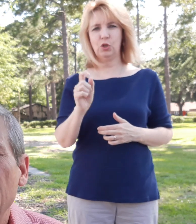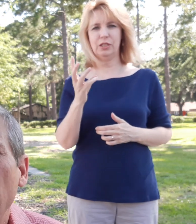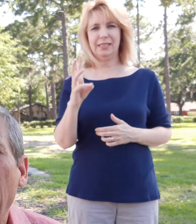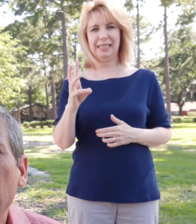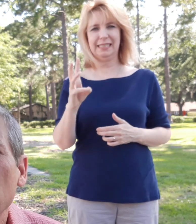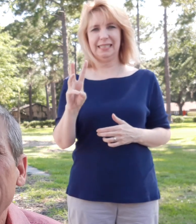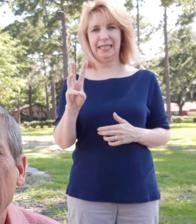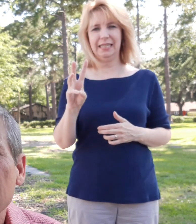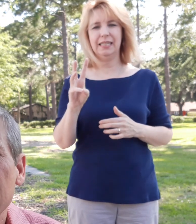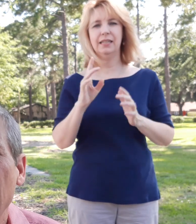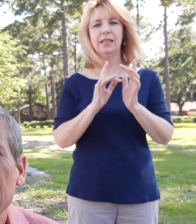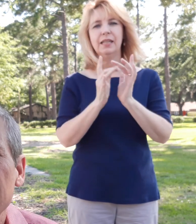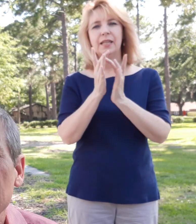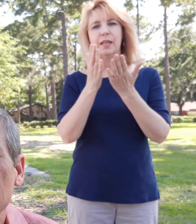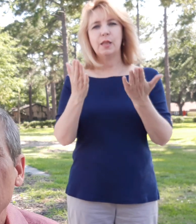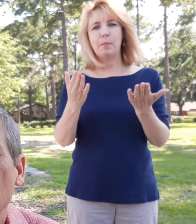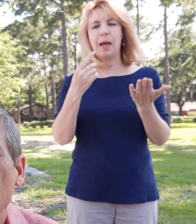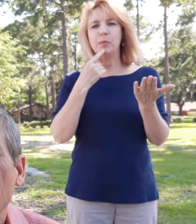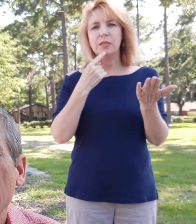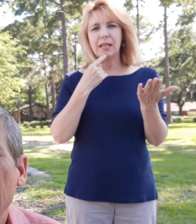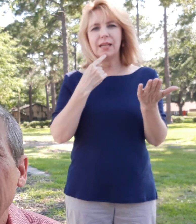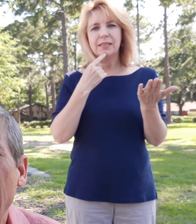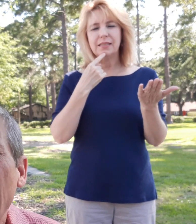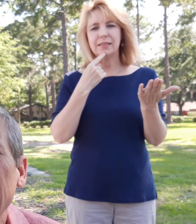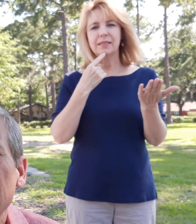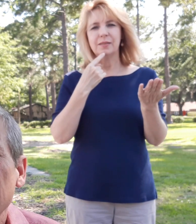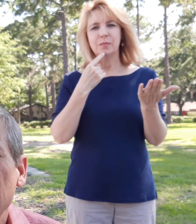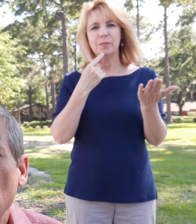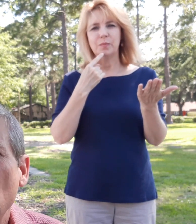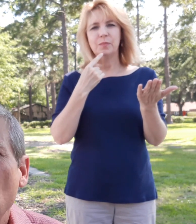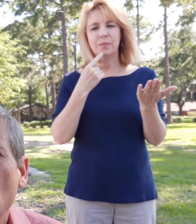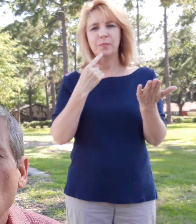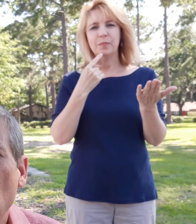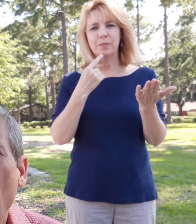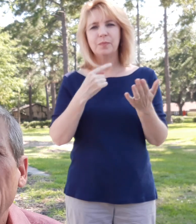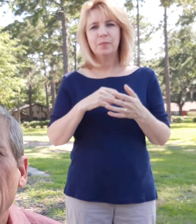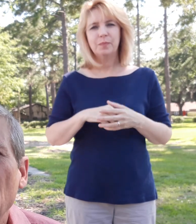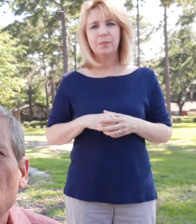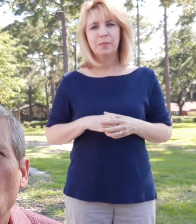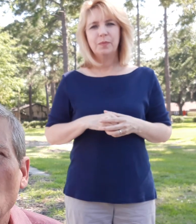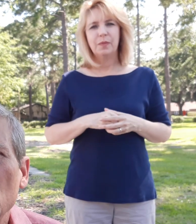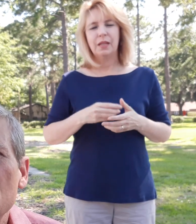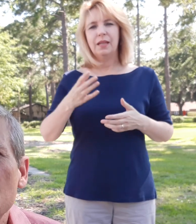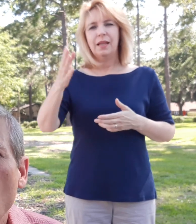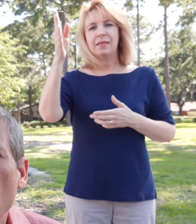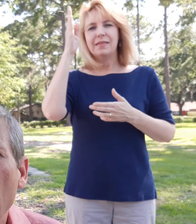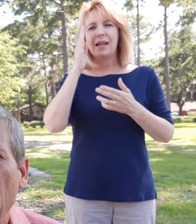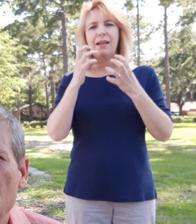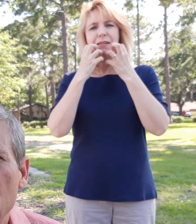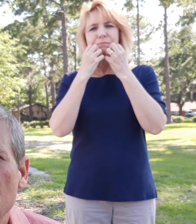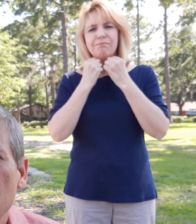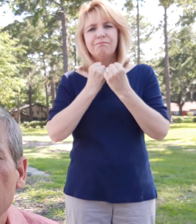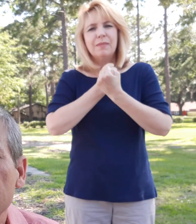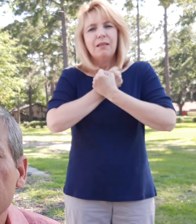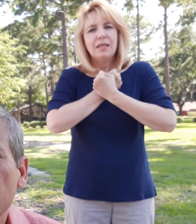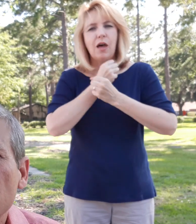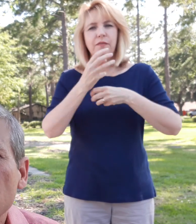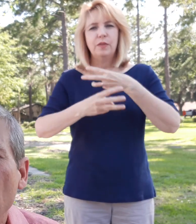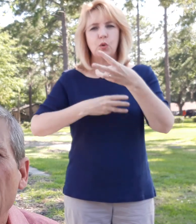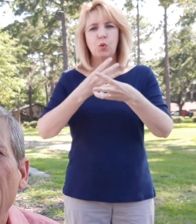the Bible tells us that God loved the world so much